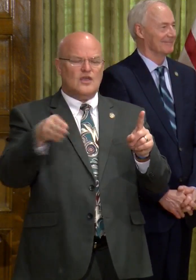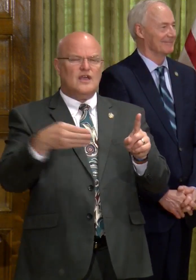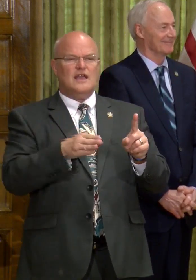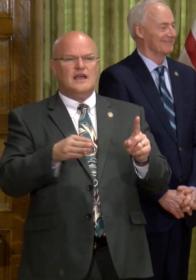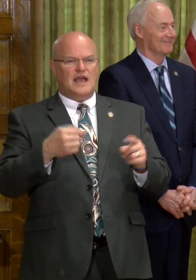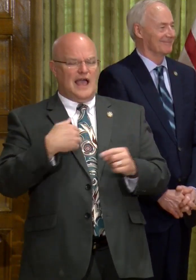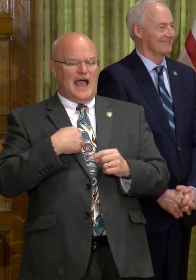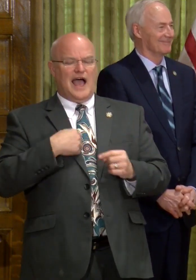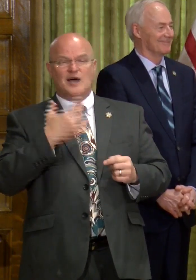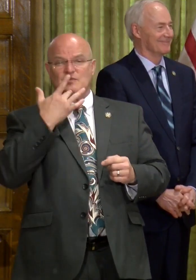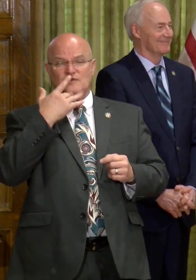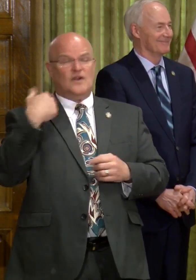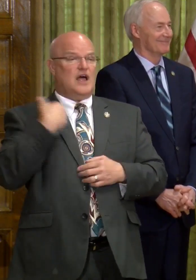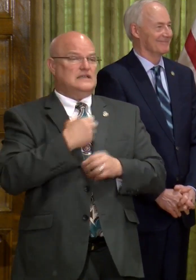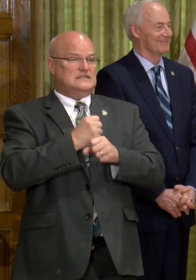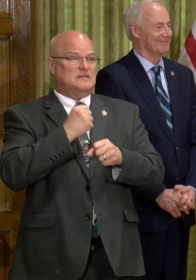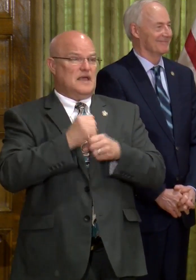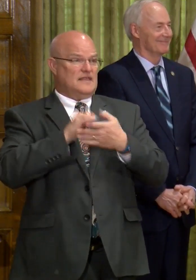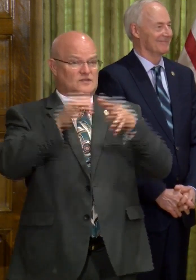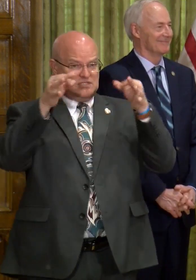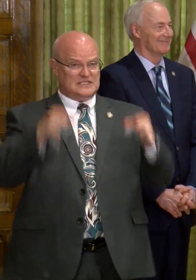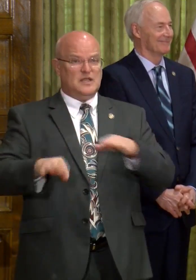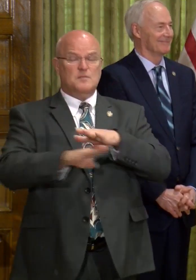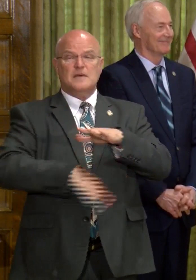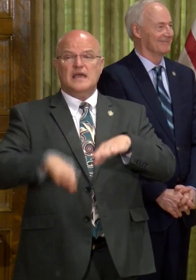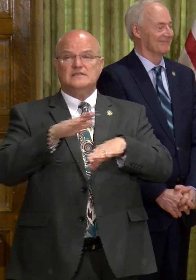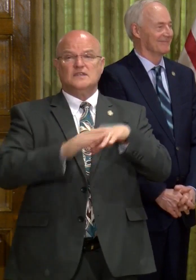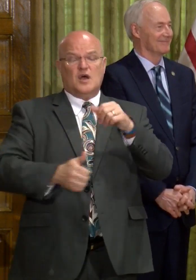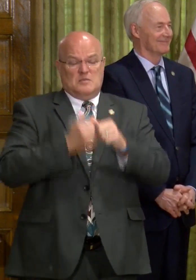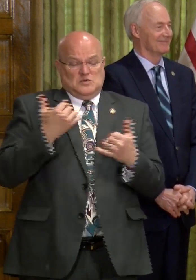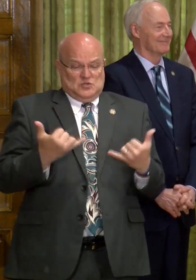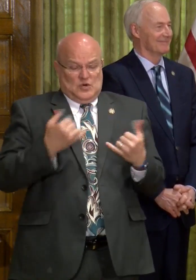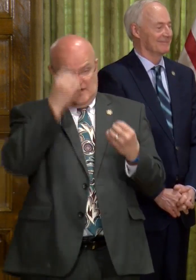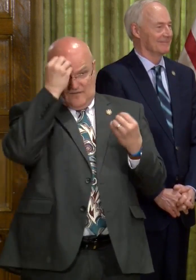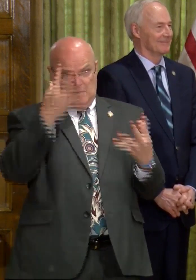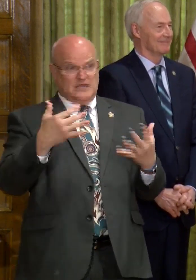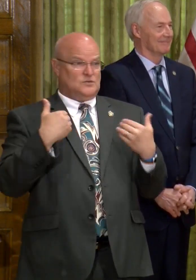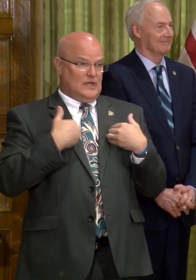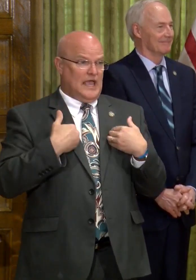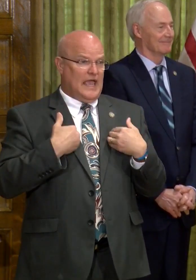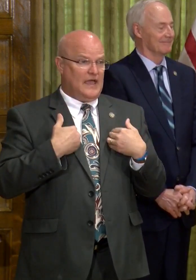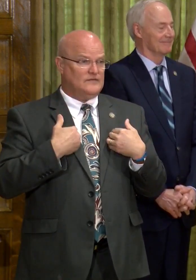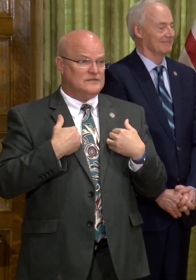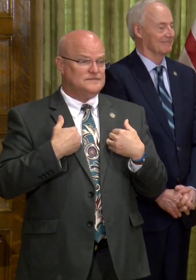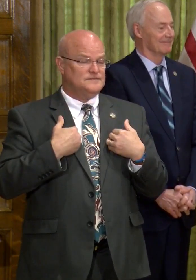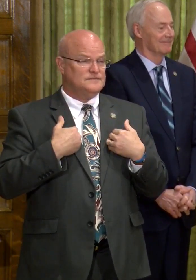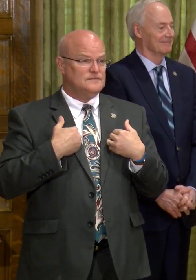Well, I would prefer for us to make those decisions based on the most current information that we have.